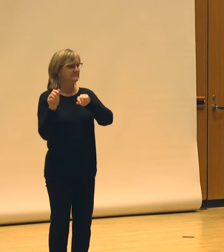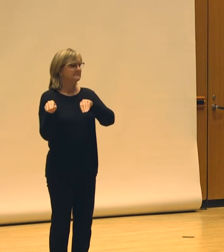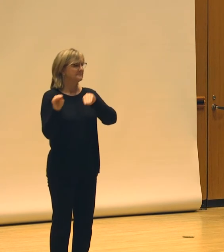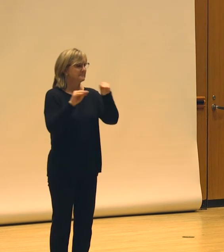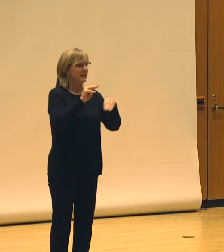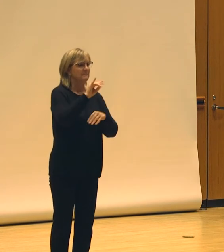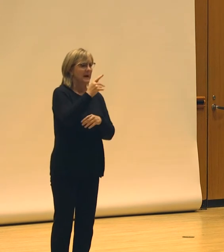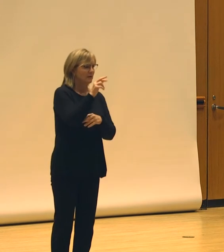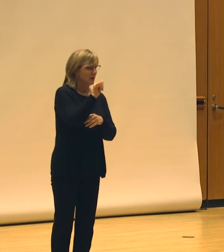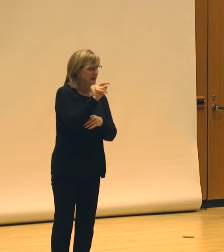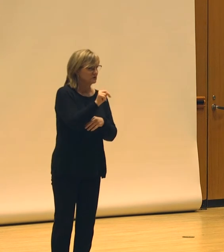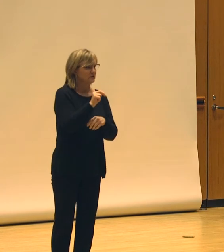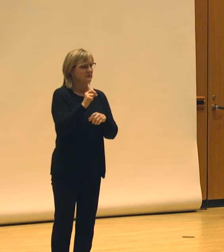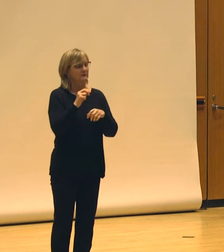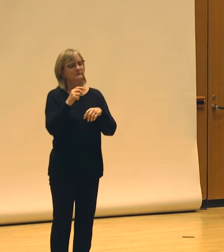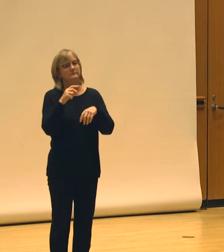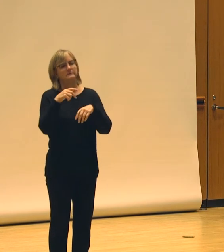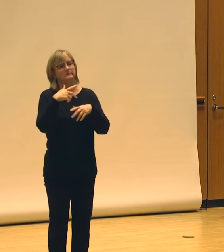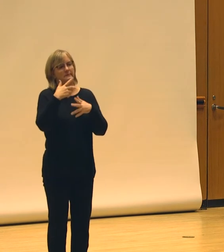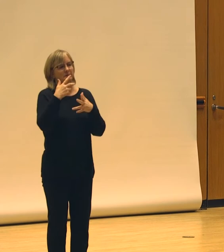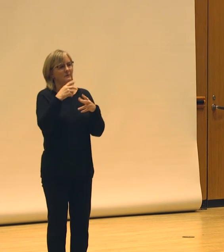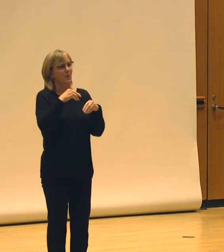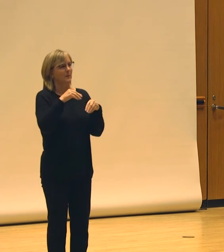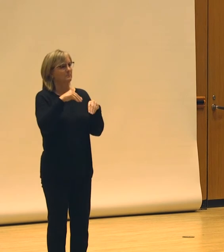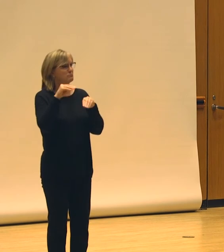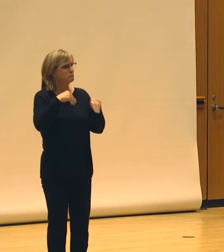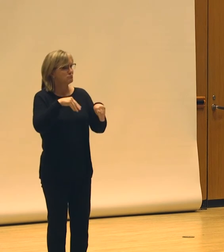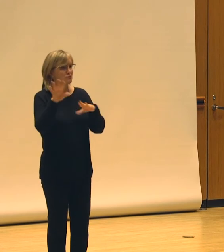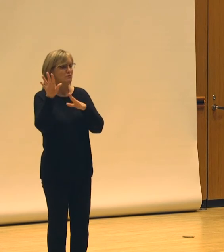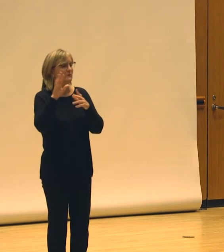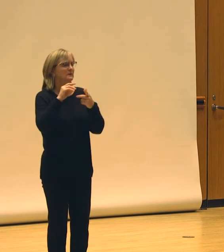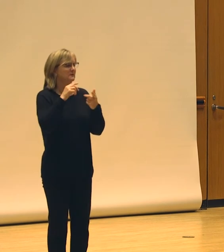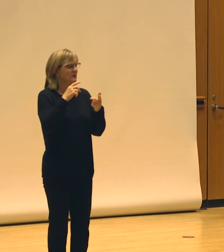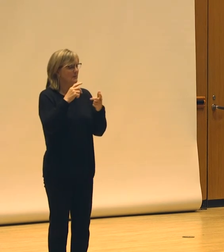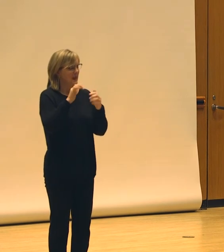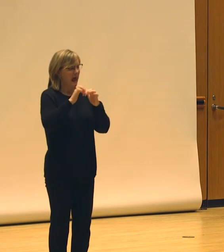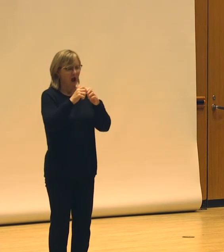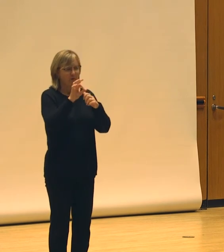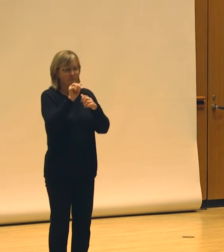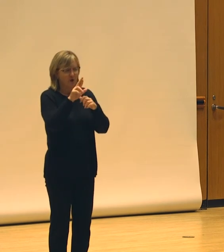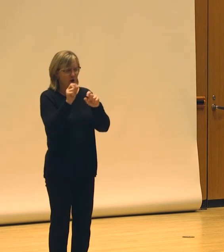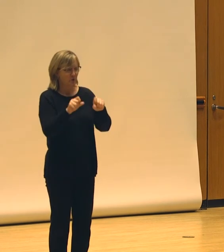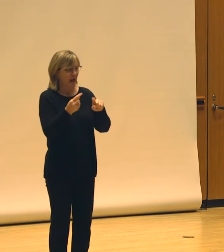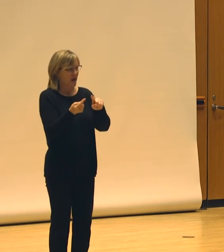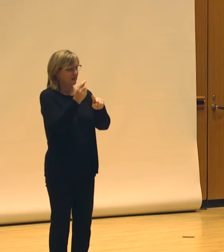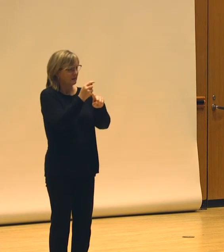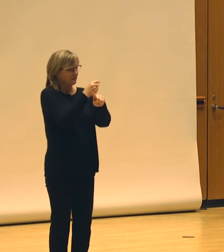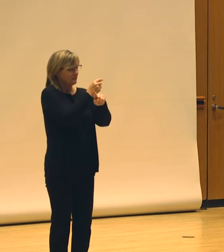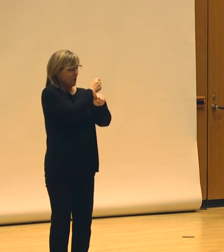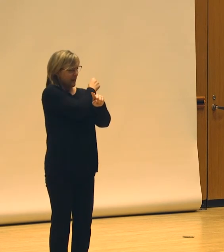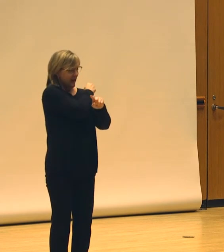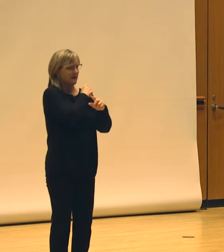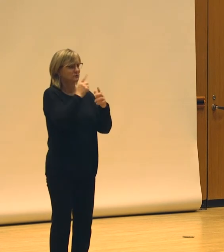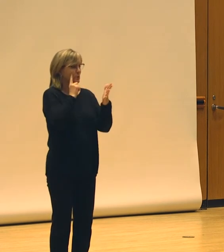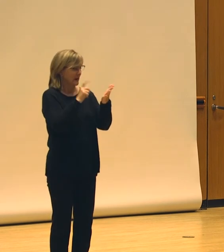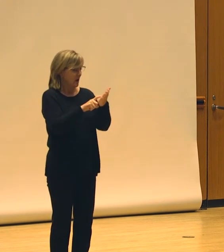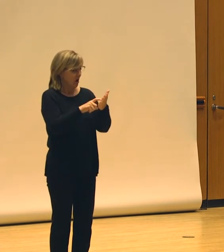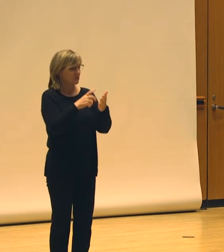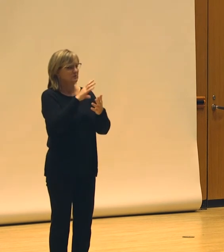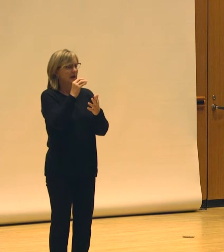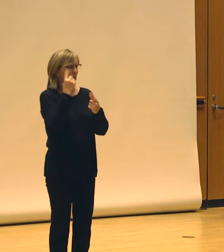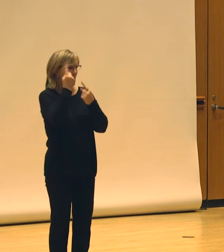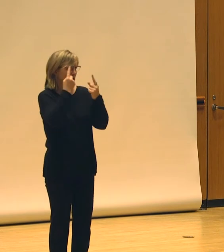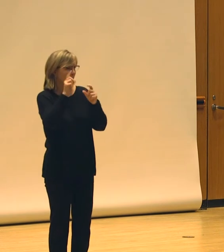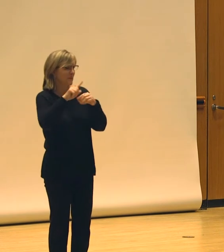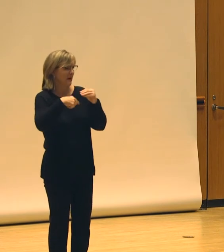forced migration, like we have these blockages as to how far back we might be able to trace. So to acknowledge that and also to wonder at the